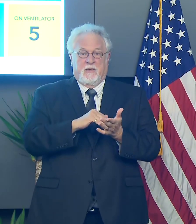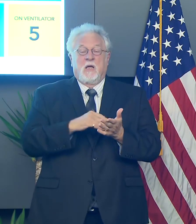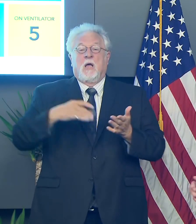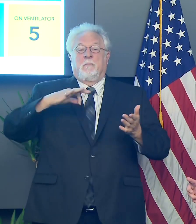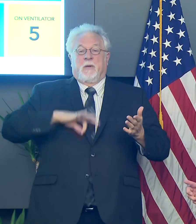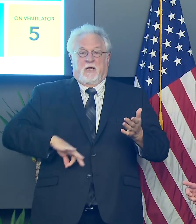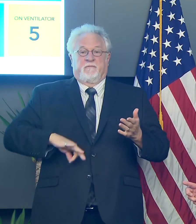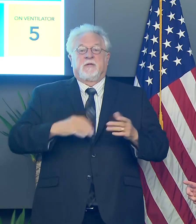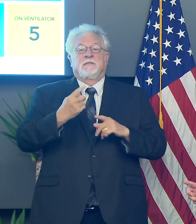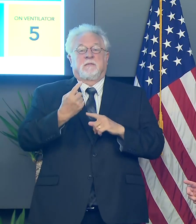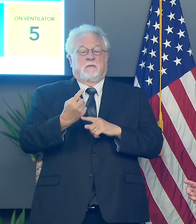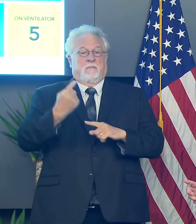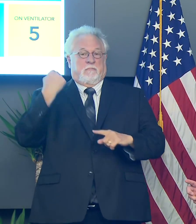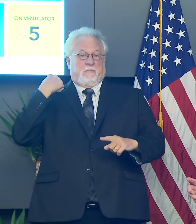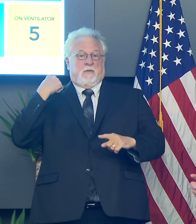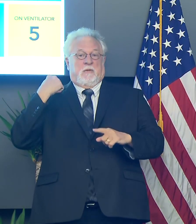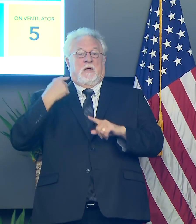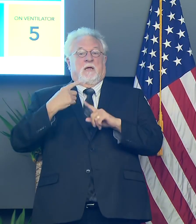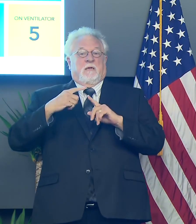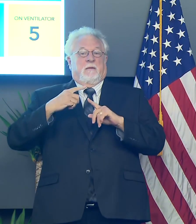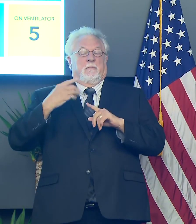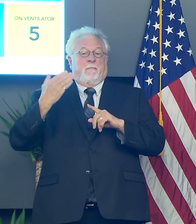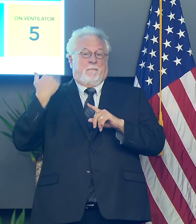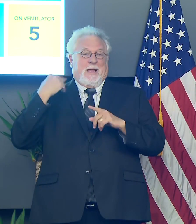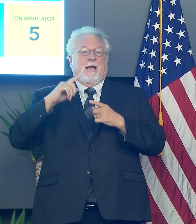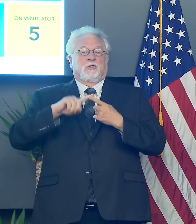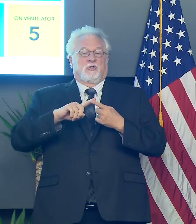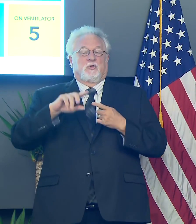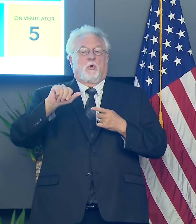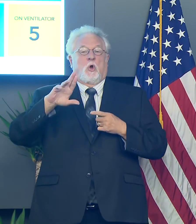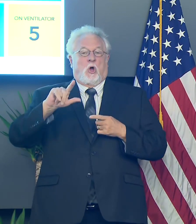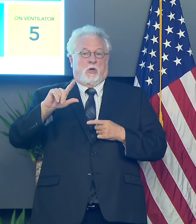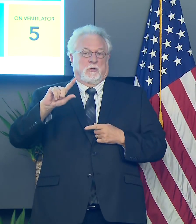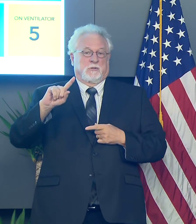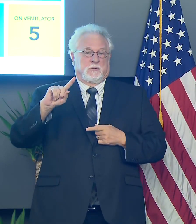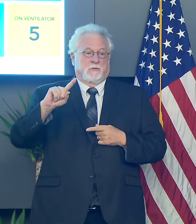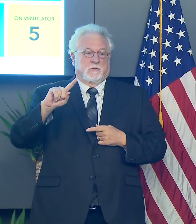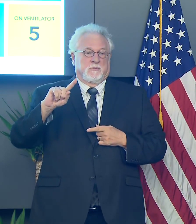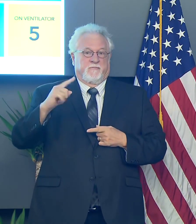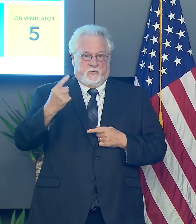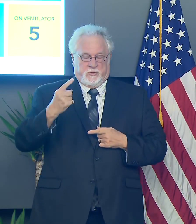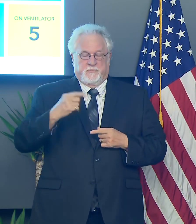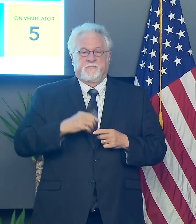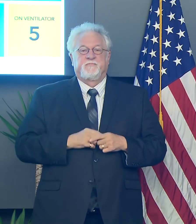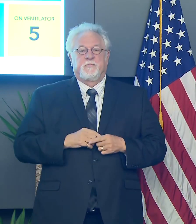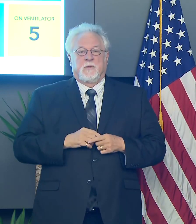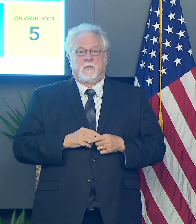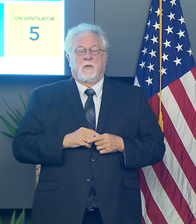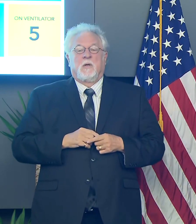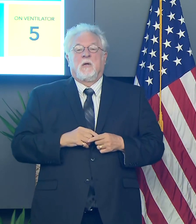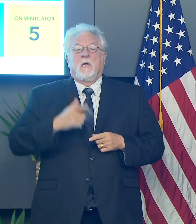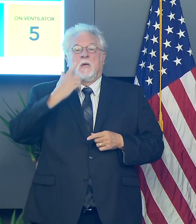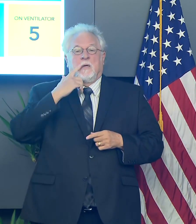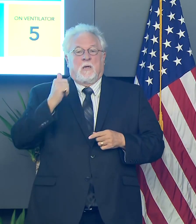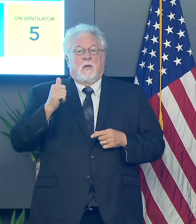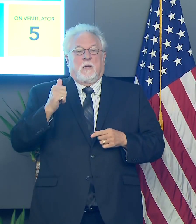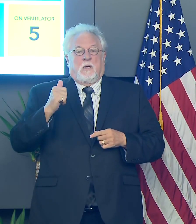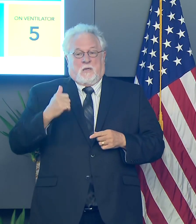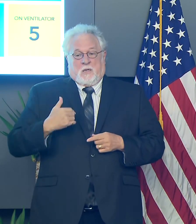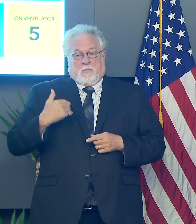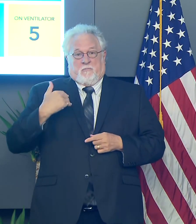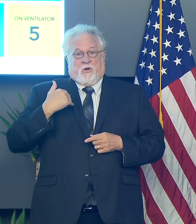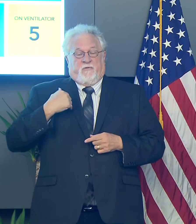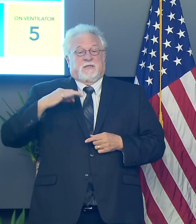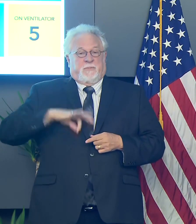benefits will be retroactive for those who qualify, uh, to, uh, August the 1st because the previous